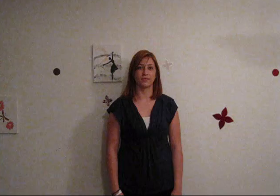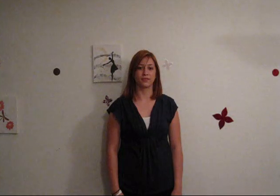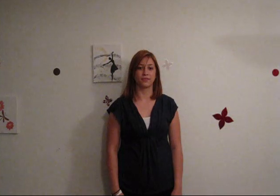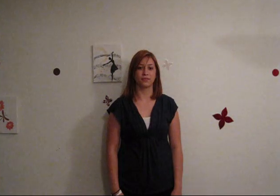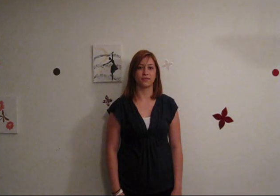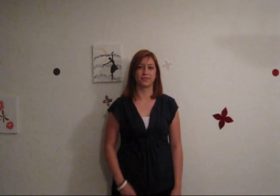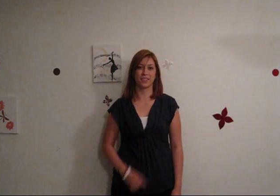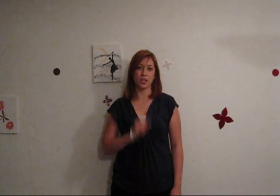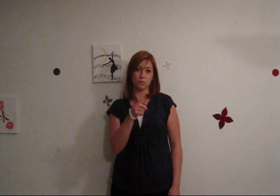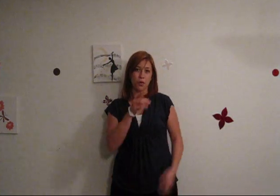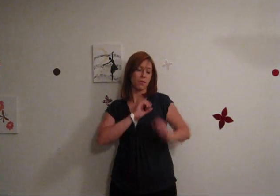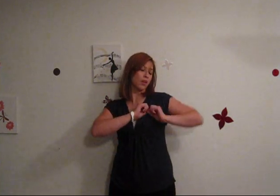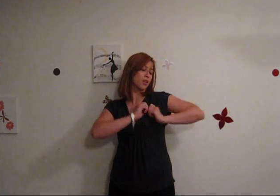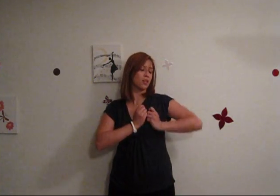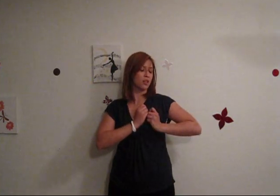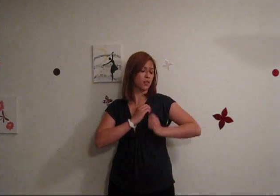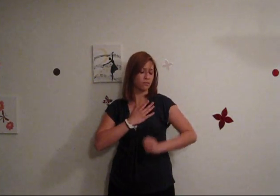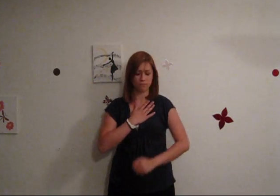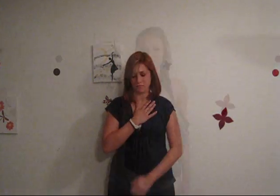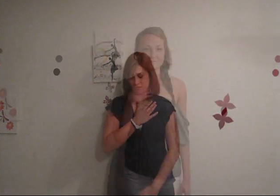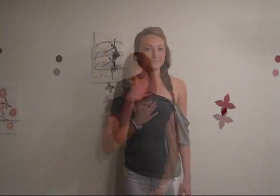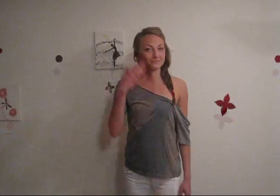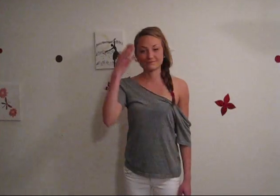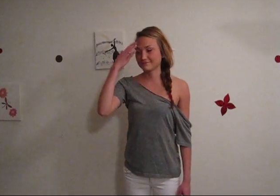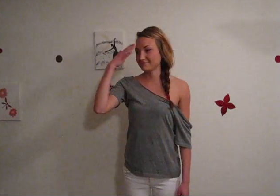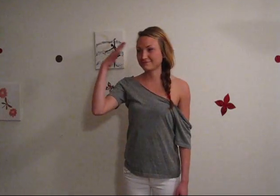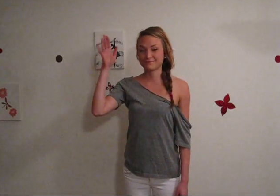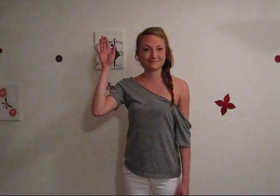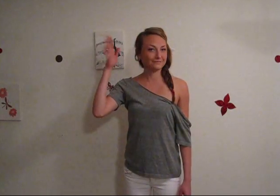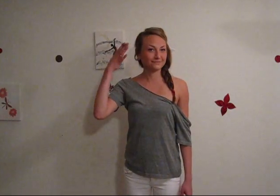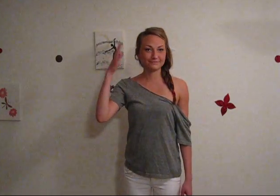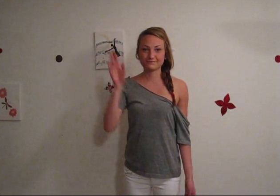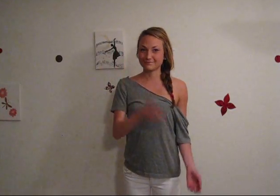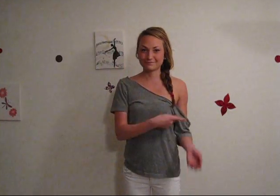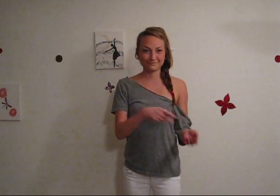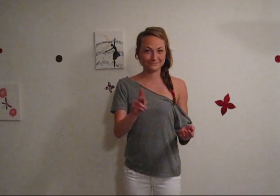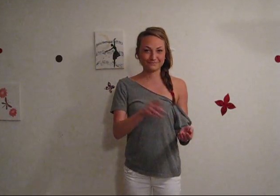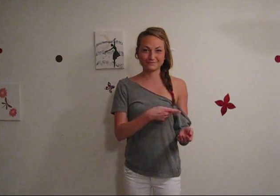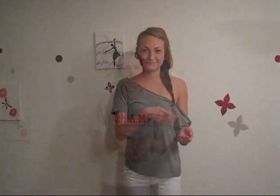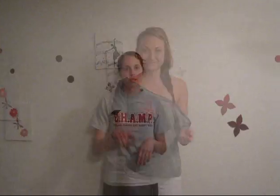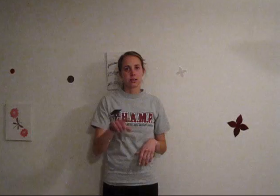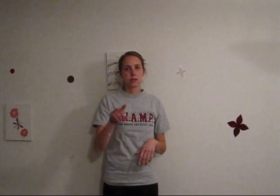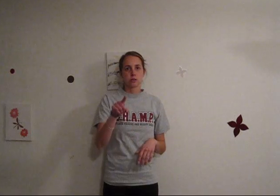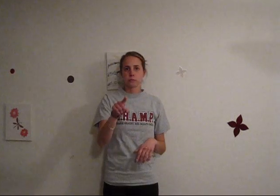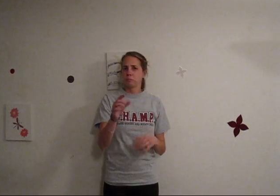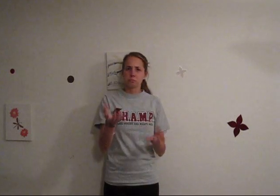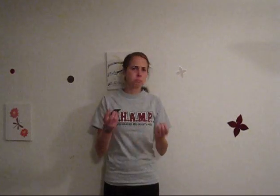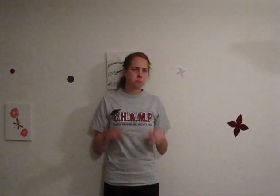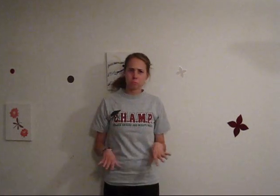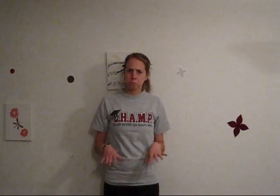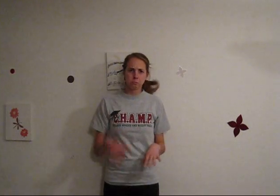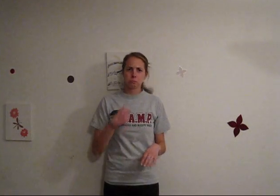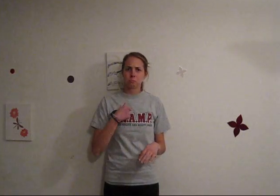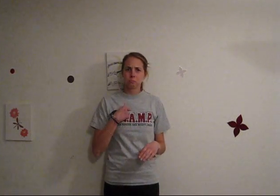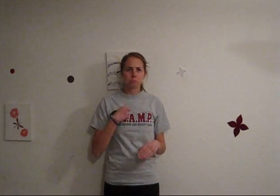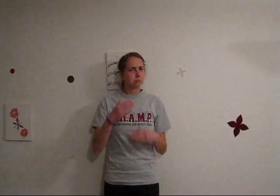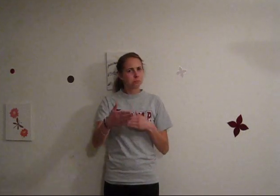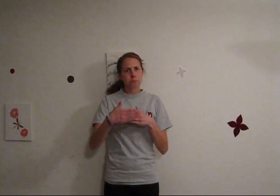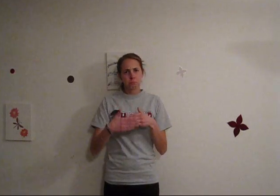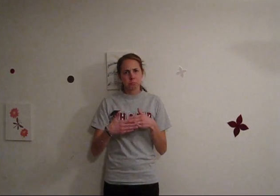You broke my heart, cause I couldn't dance You didn't even want me around